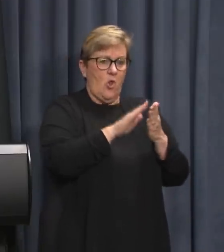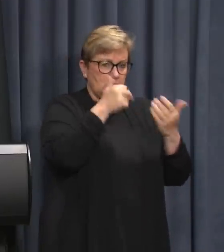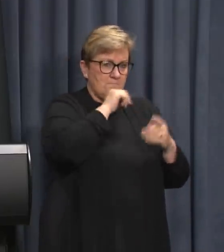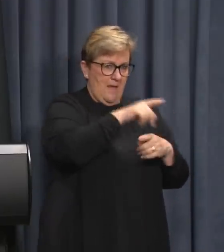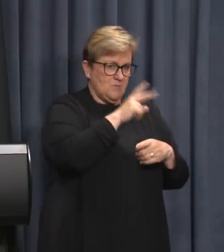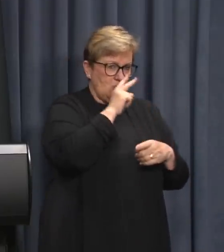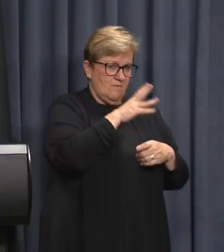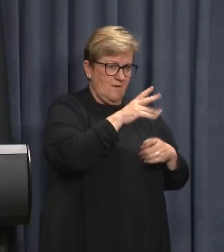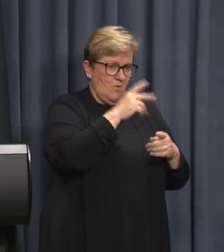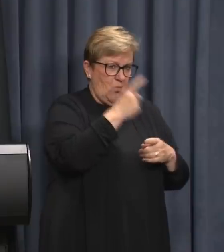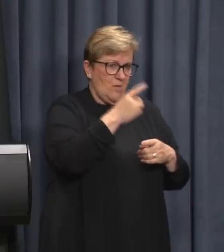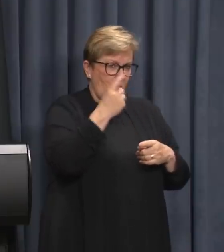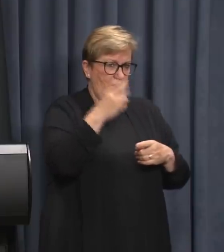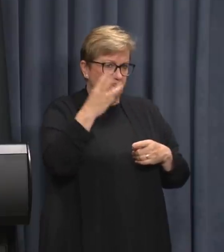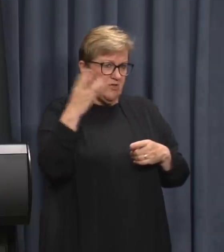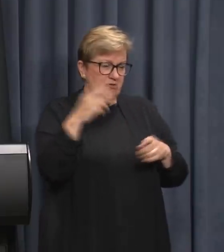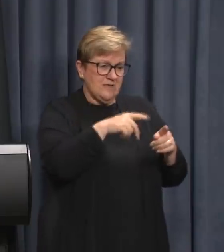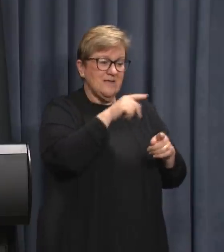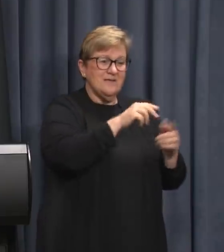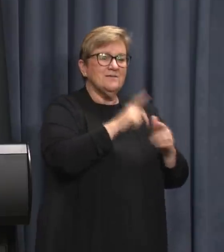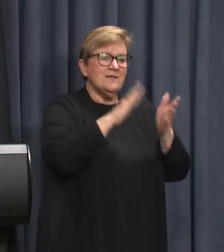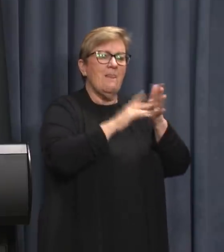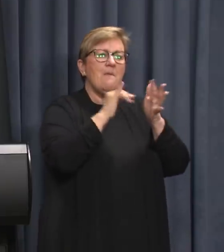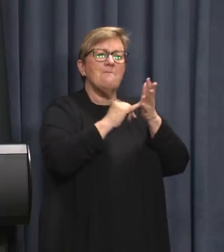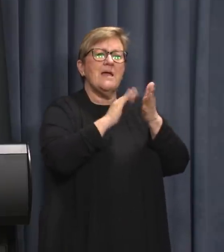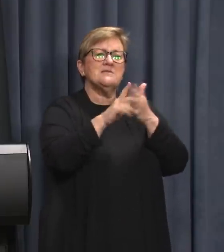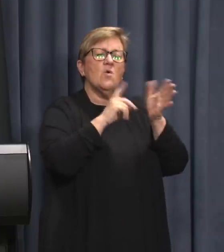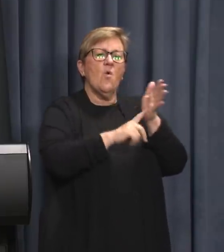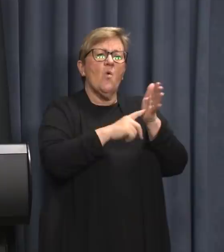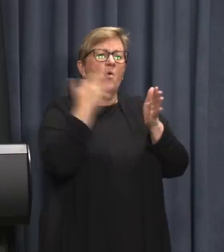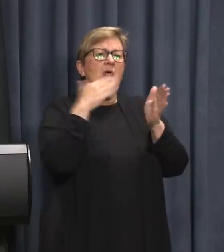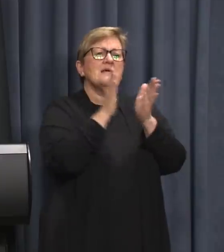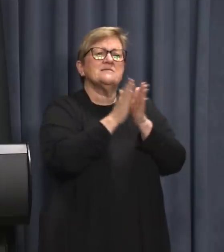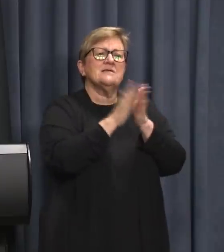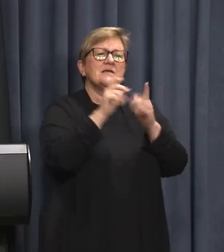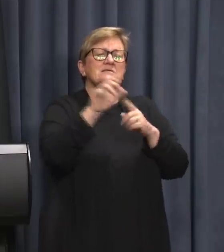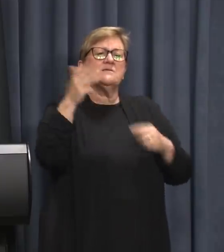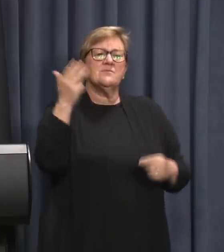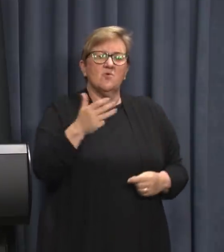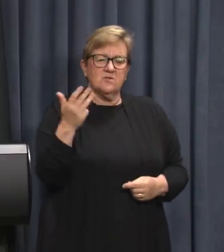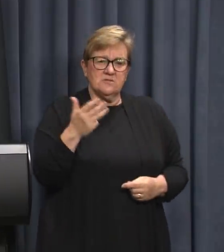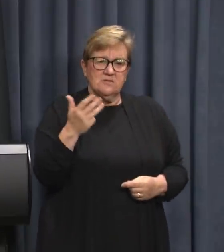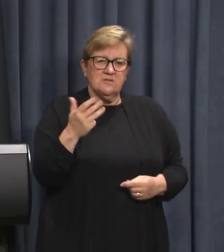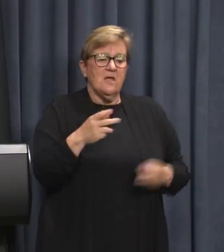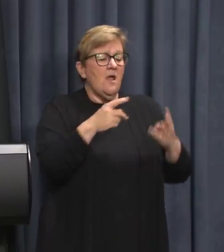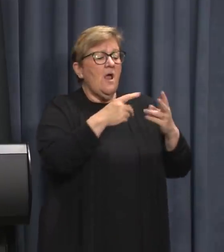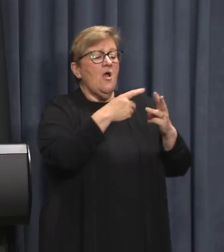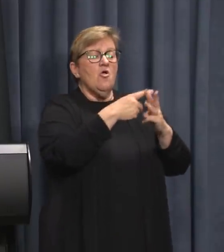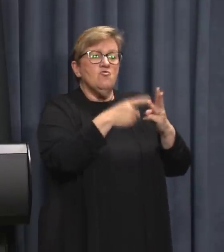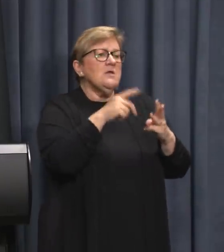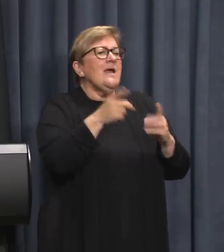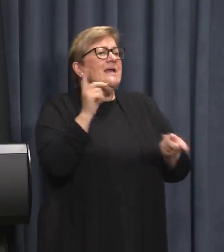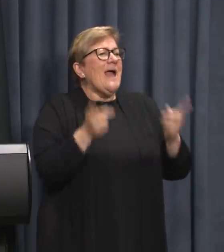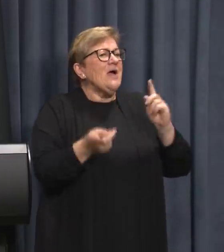of case 1133 who also attended the Messwell event on Sunday December 19. The other three are